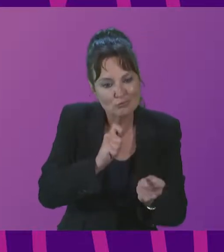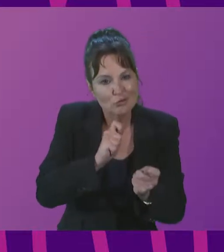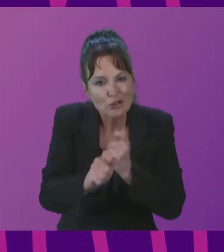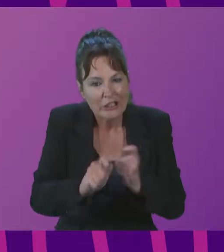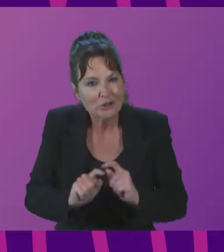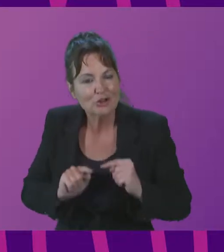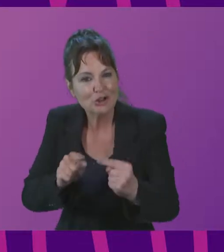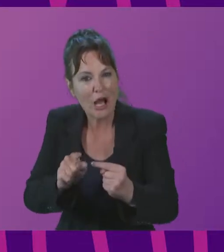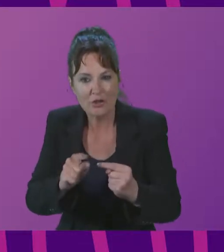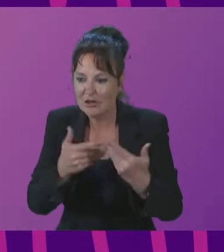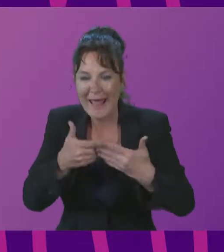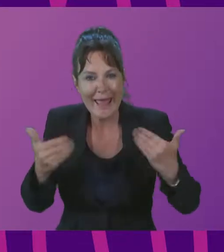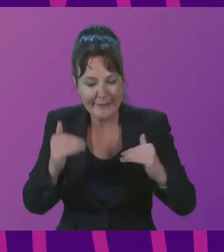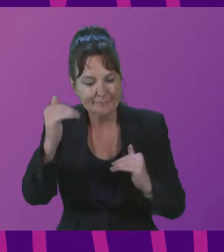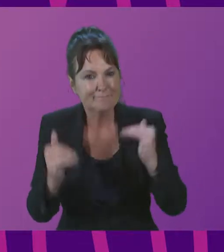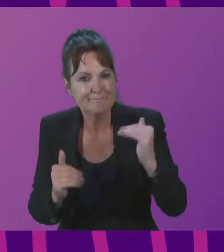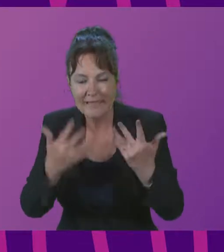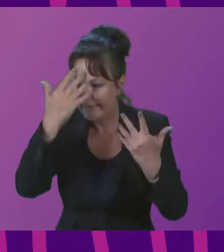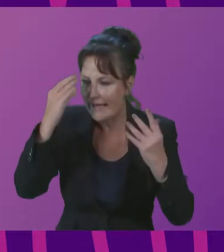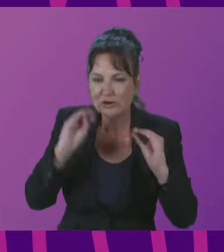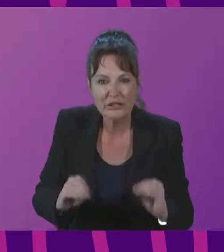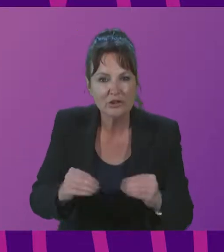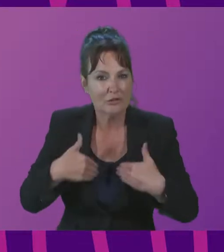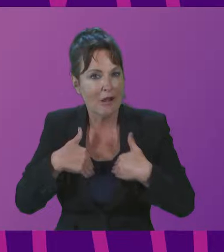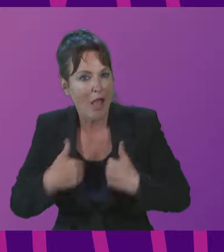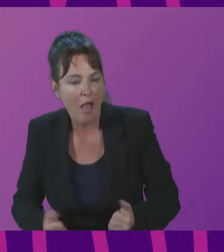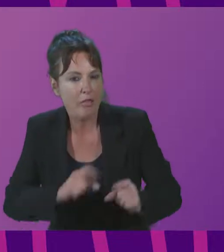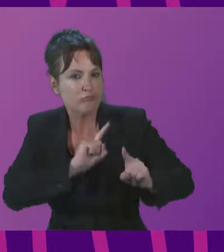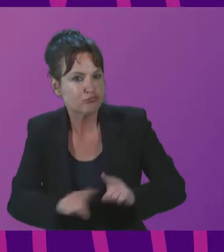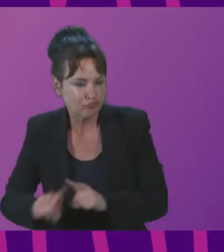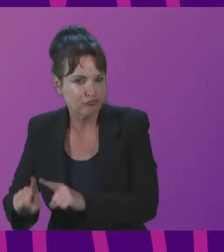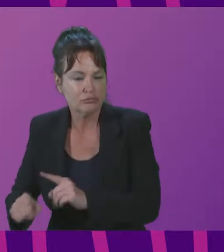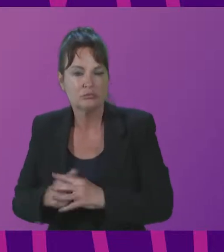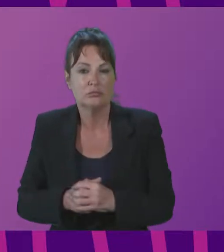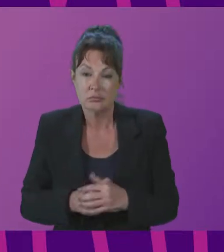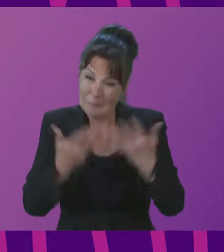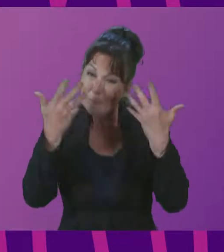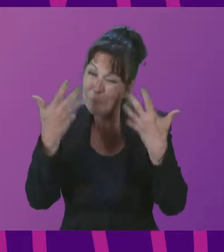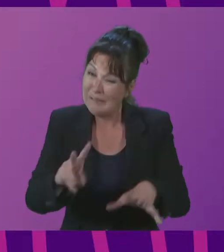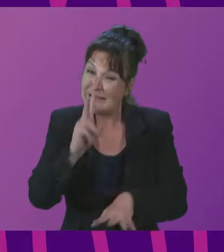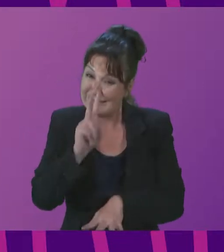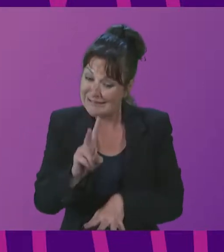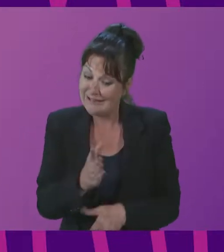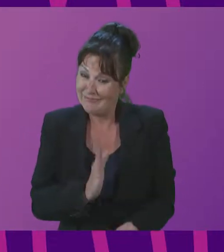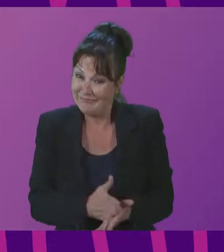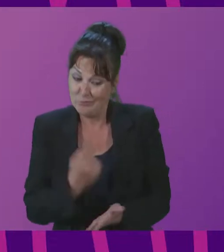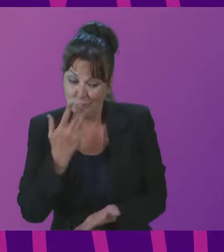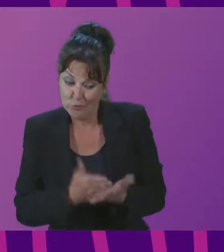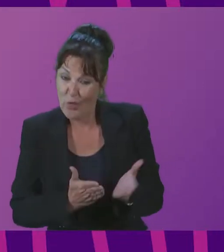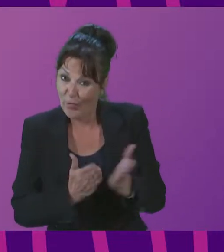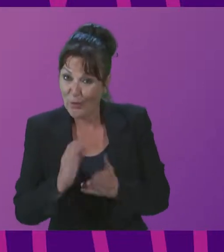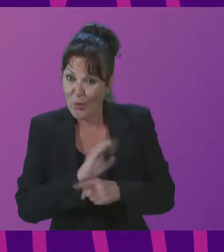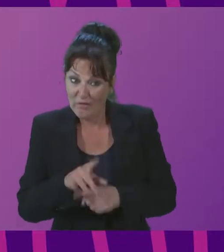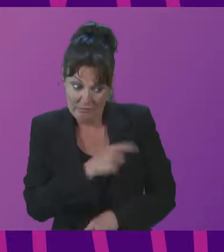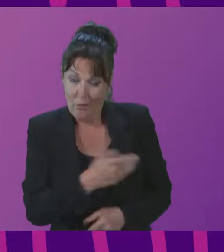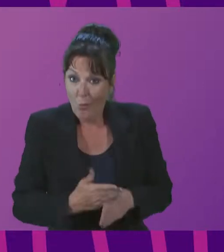education gap, and to increase public health, as we saw clearly during the pandemic crisis. We